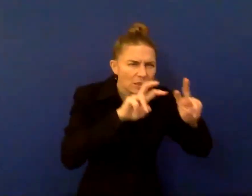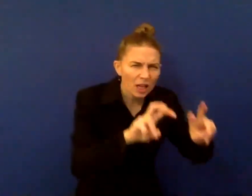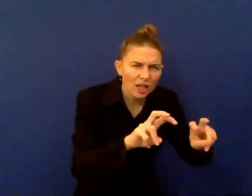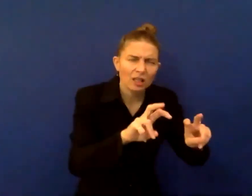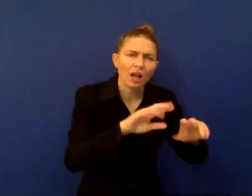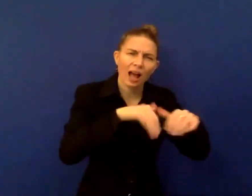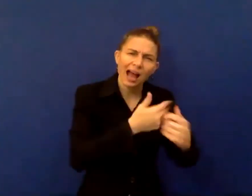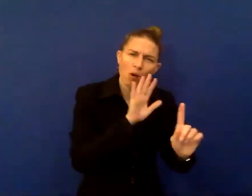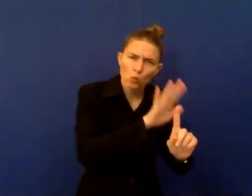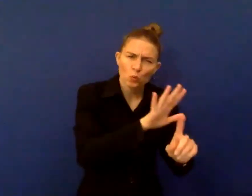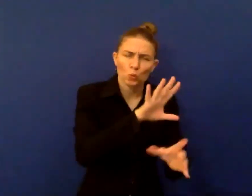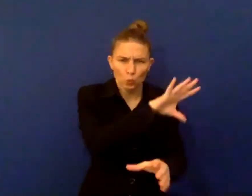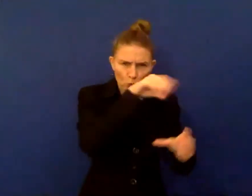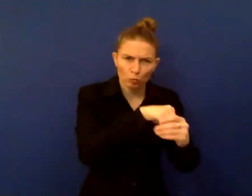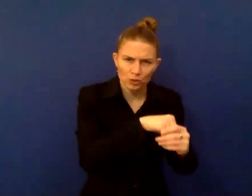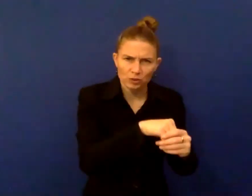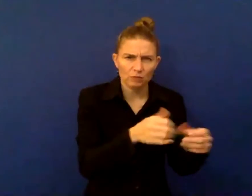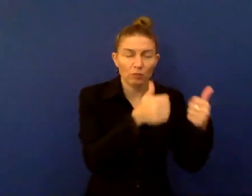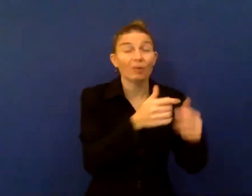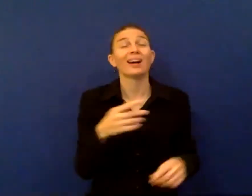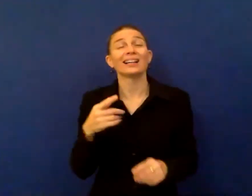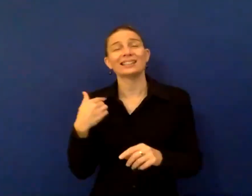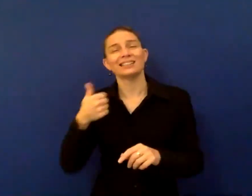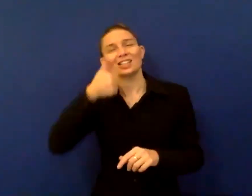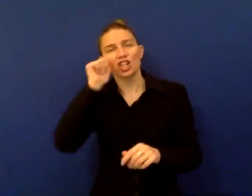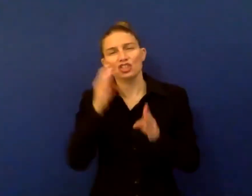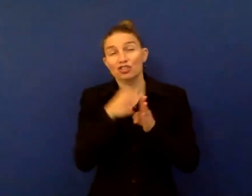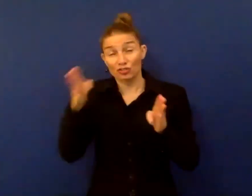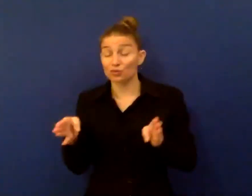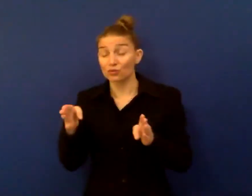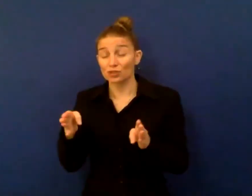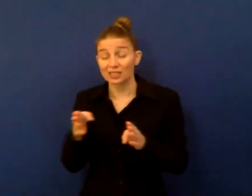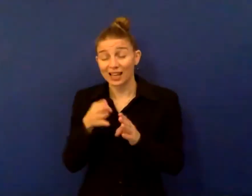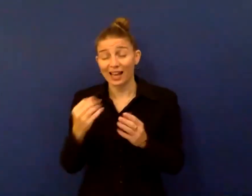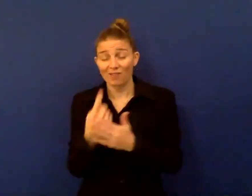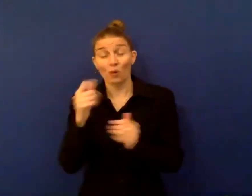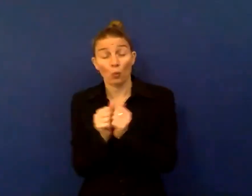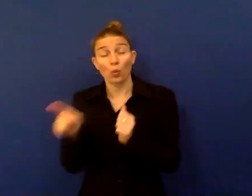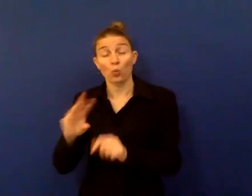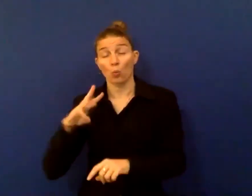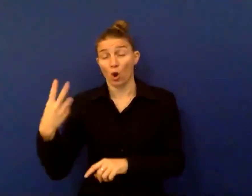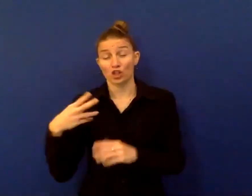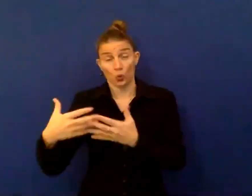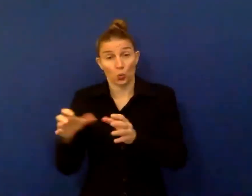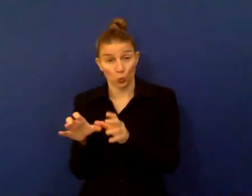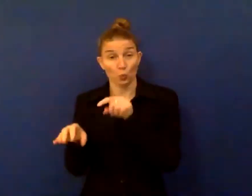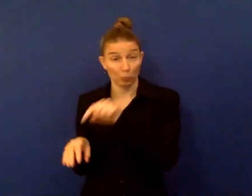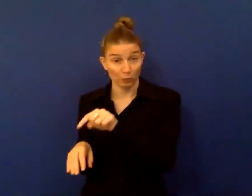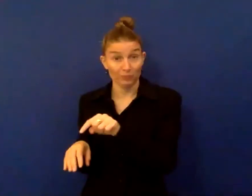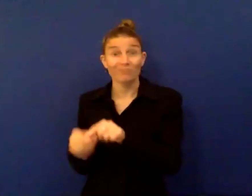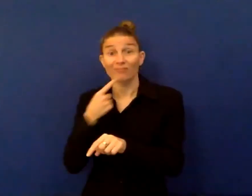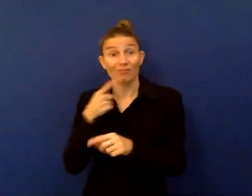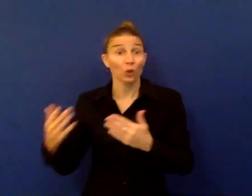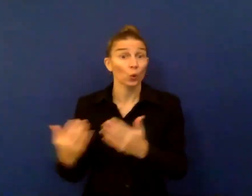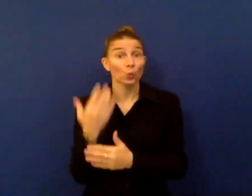Yesterday I was sharing a side event with representatives from the Washington Group and I mentioned the fact that the new website